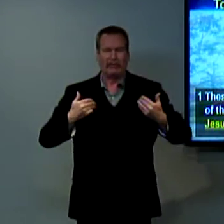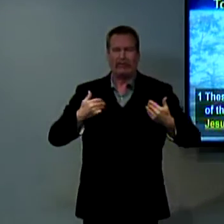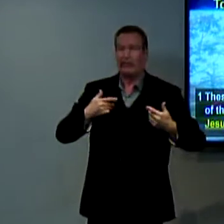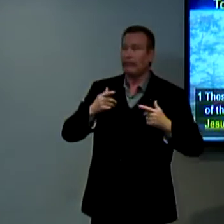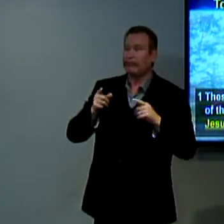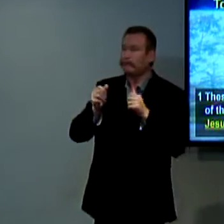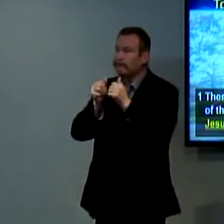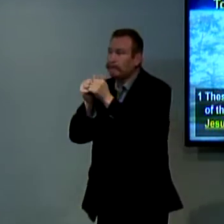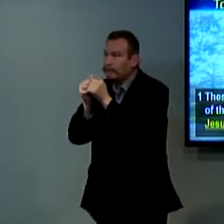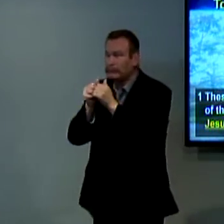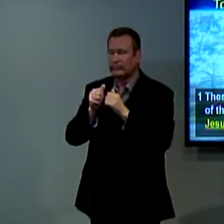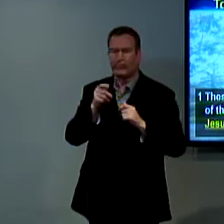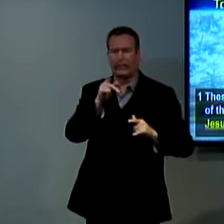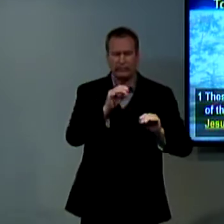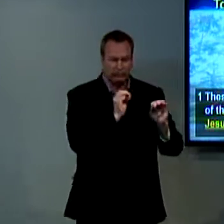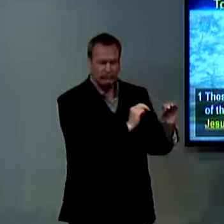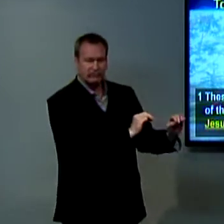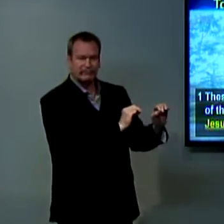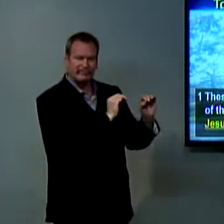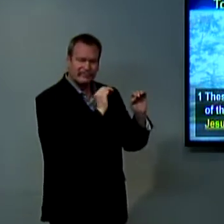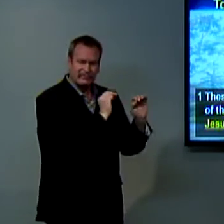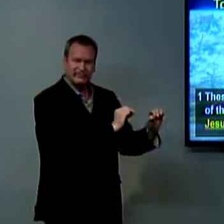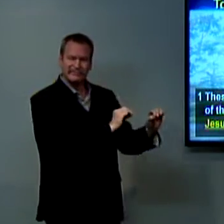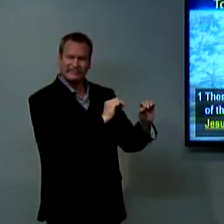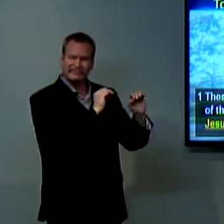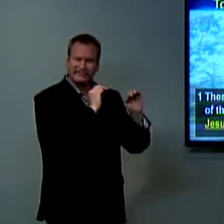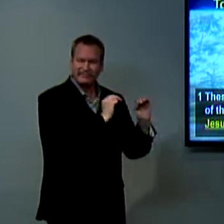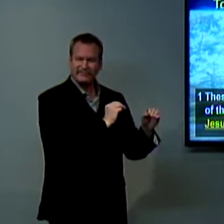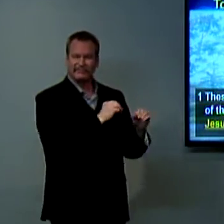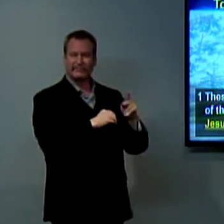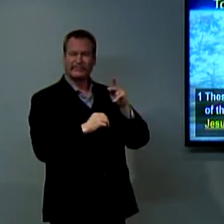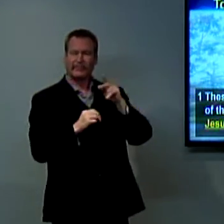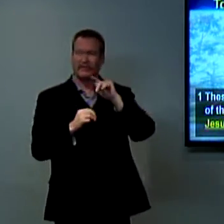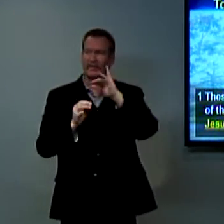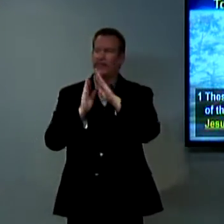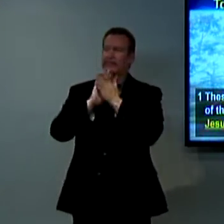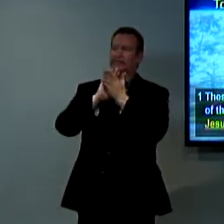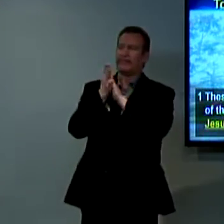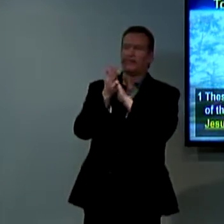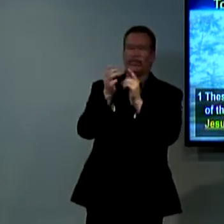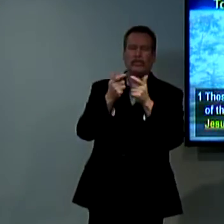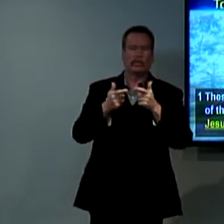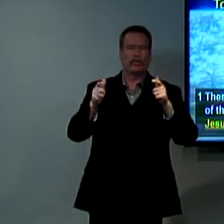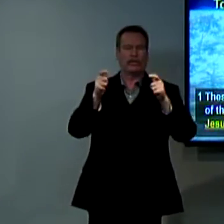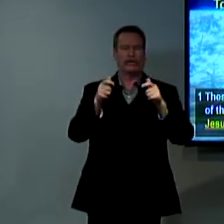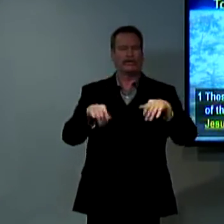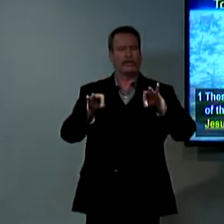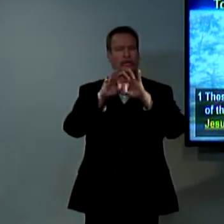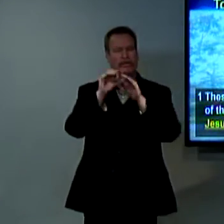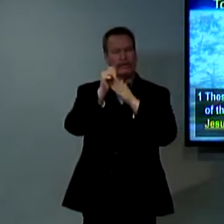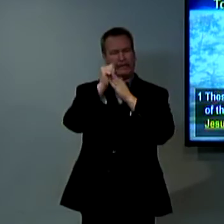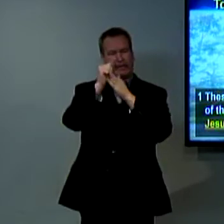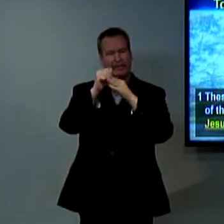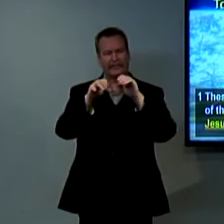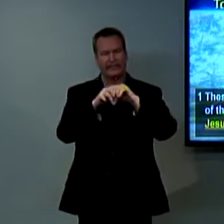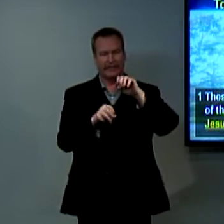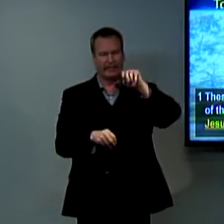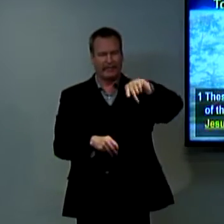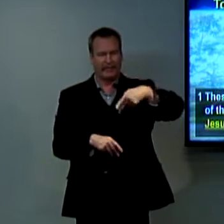Paul as a young man and they traveled the world together and so Paul taught Timothy and Timothy became one of the greatest leaders